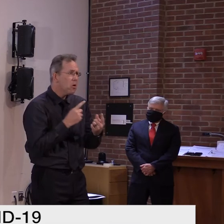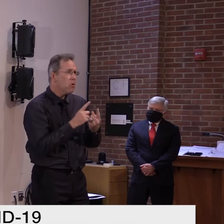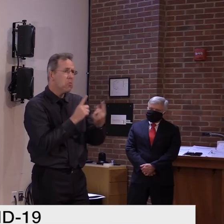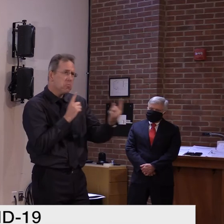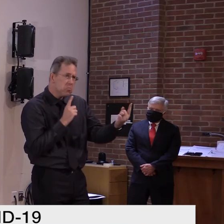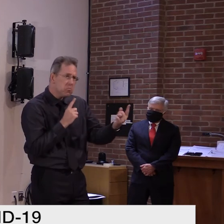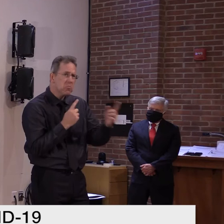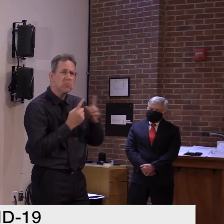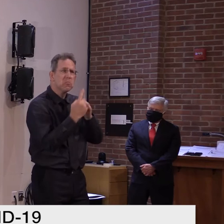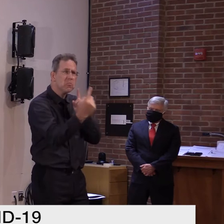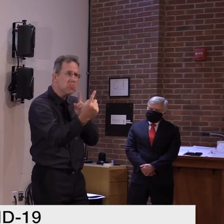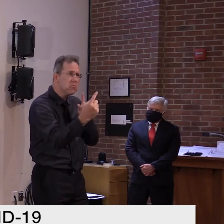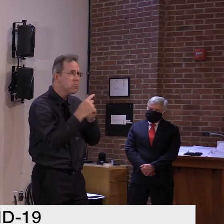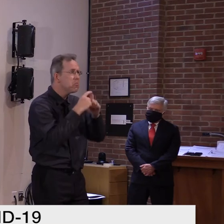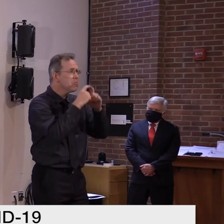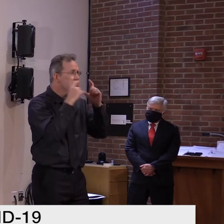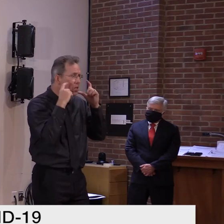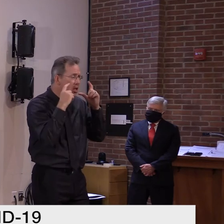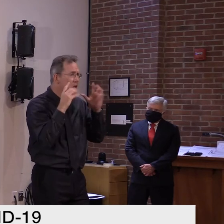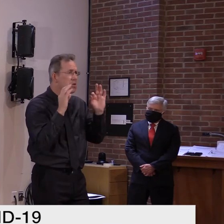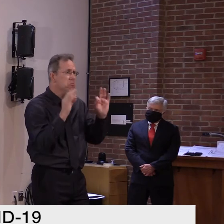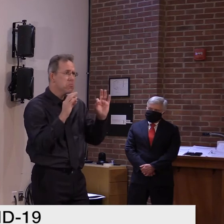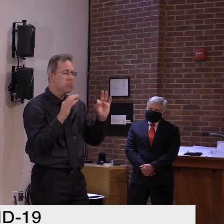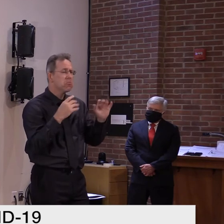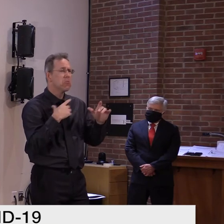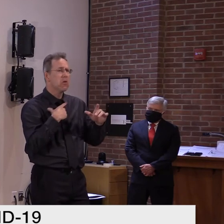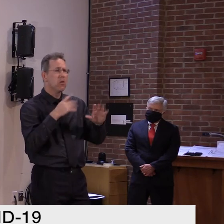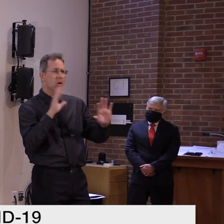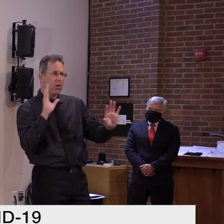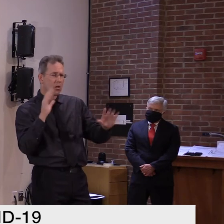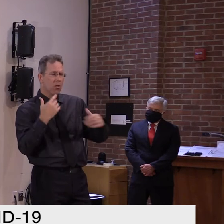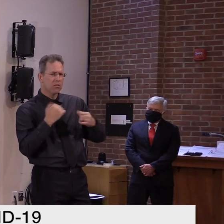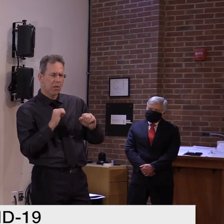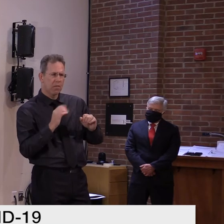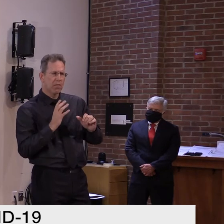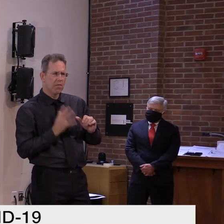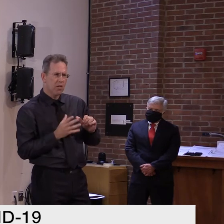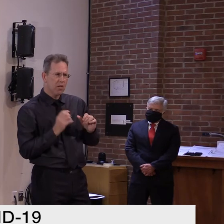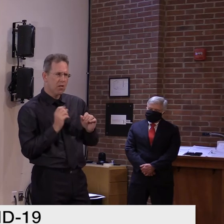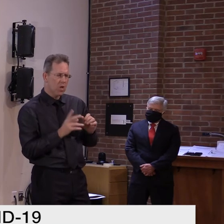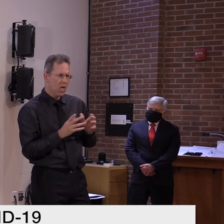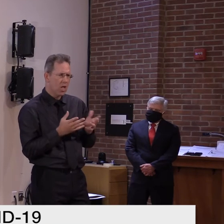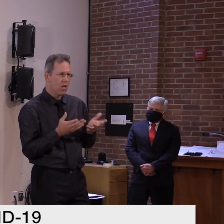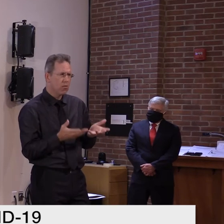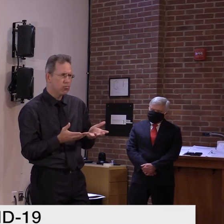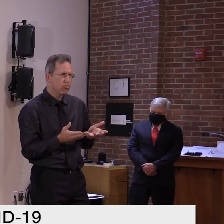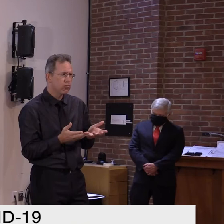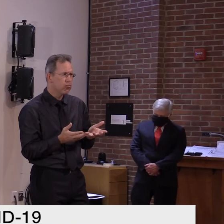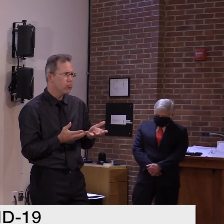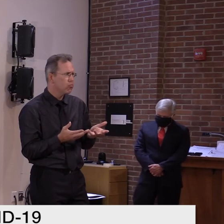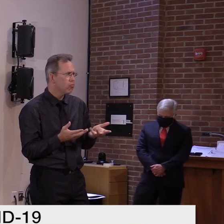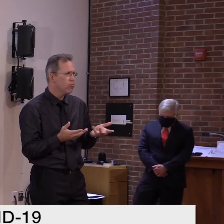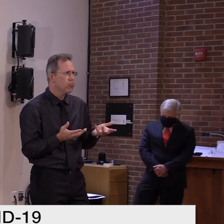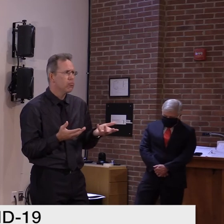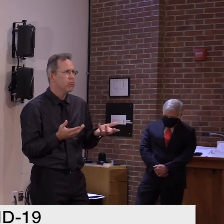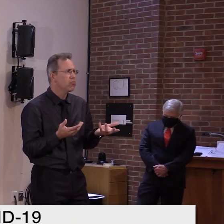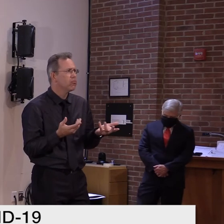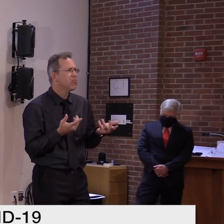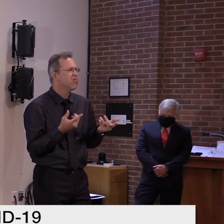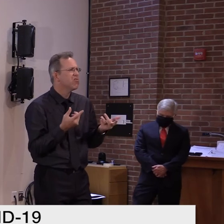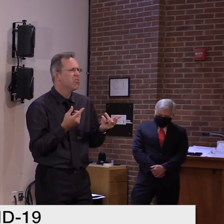are suddenly, you know, less effective in, you know, tamping down transmission of the virus. Like,